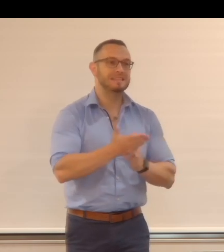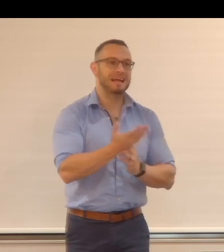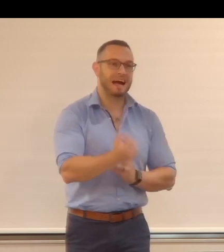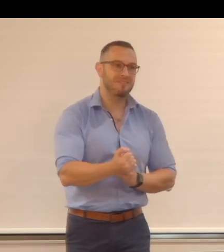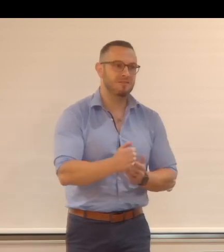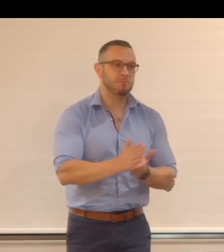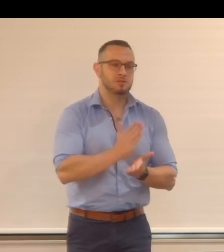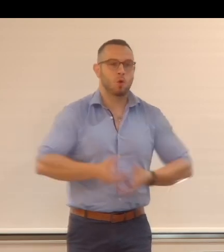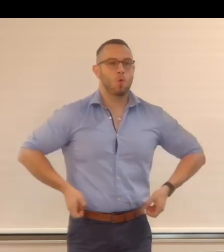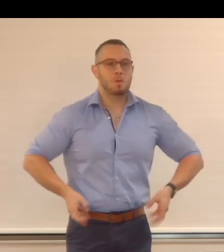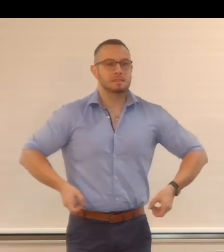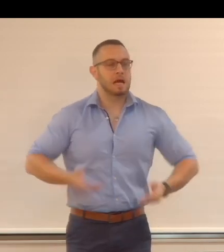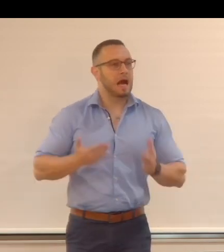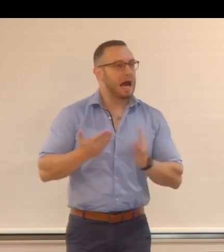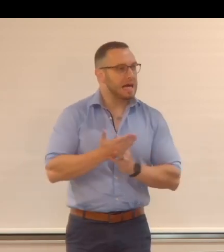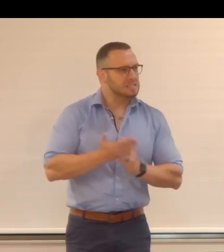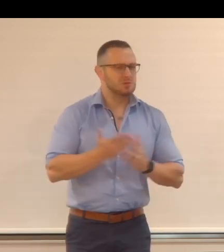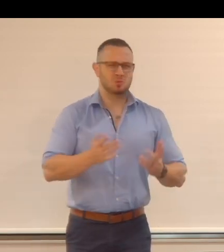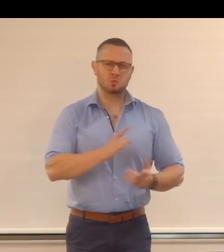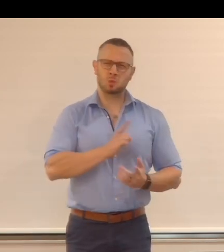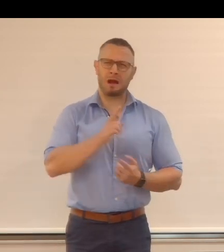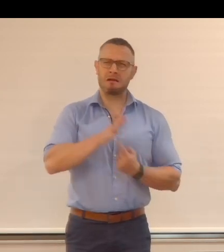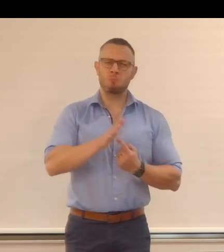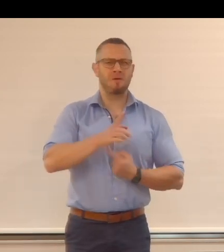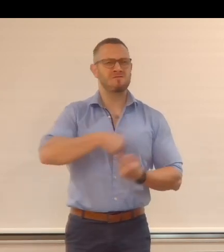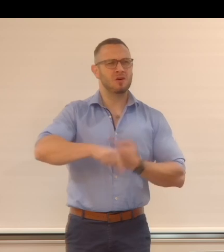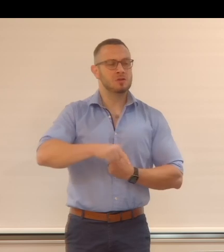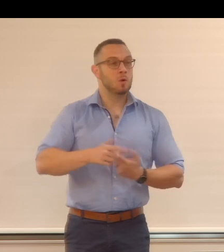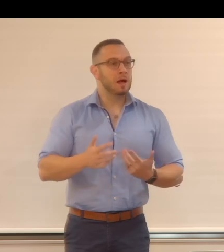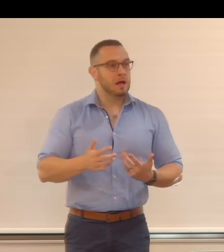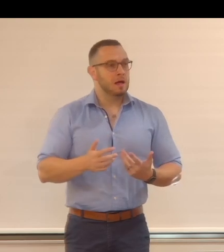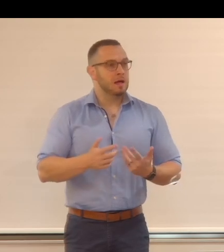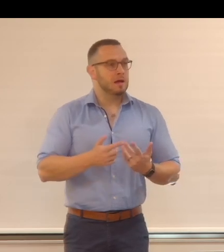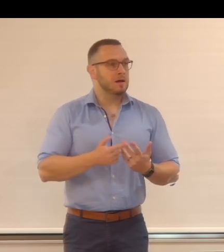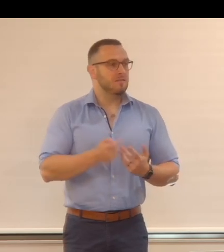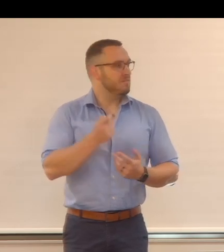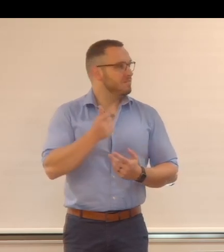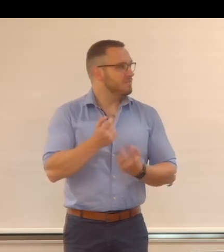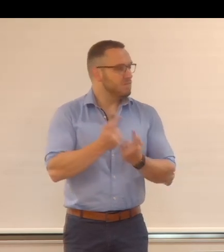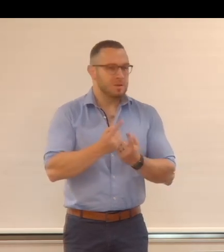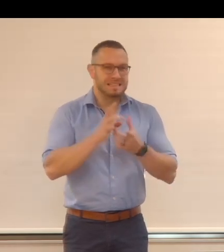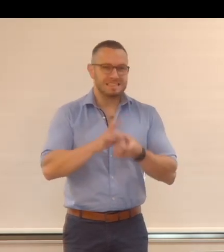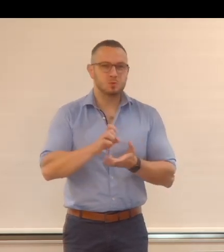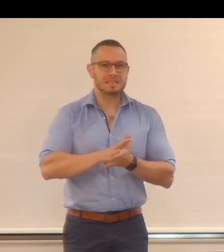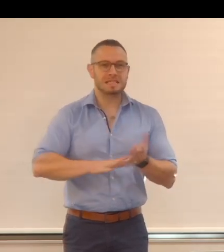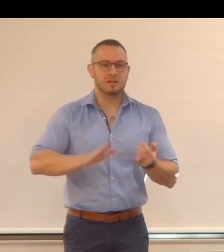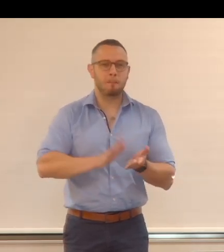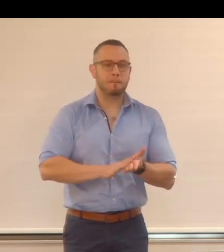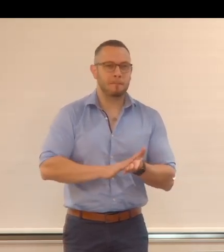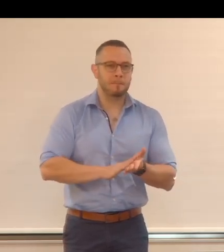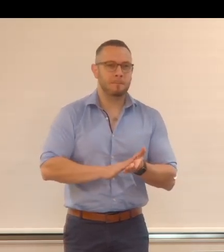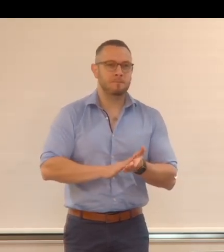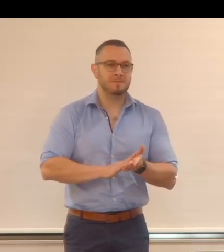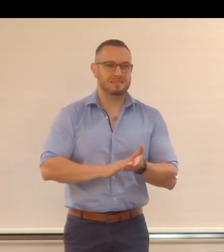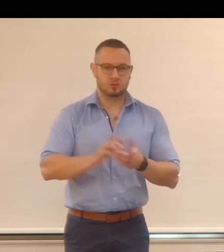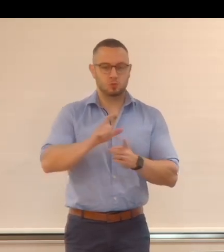wheelchair accessible. Why is it so important for us? So maybe a few words about Chasm. Chasm is the community of human analog